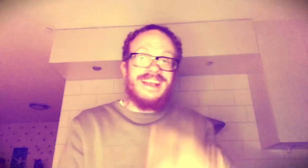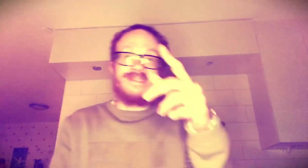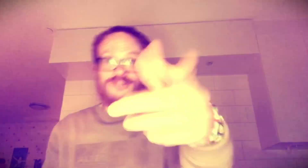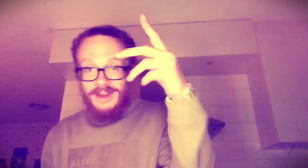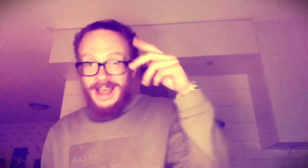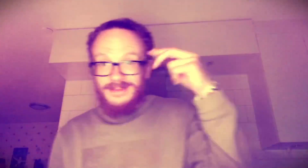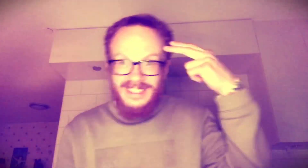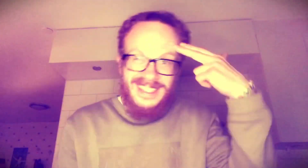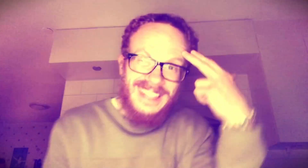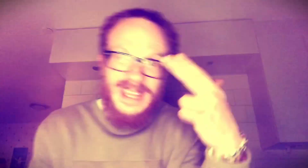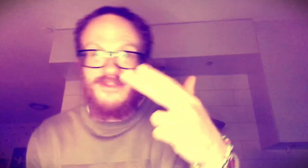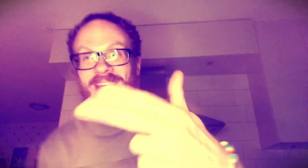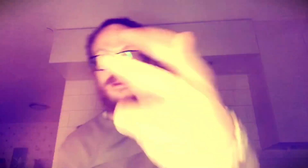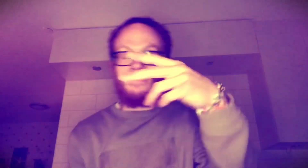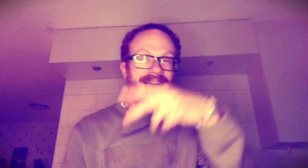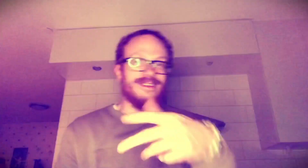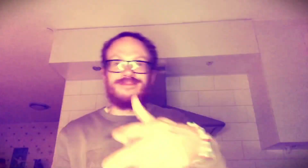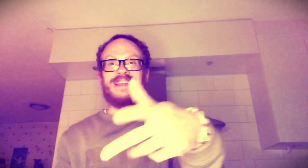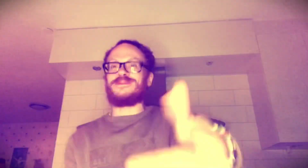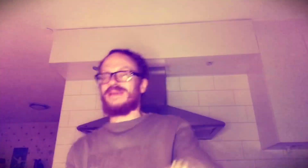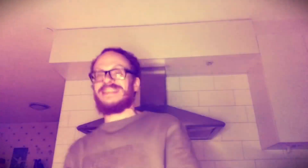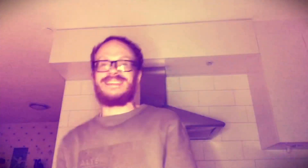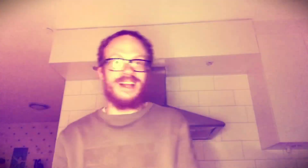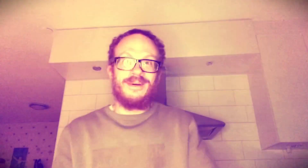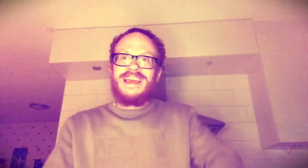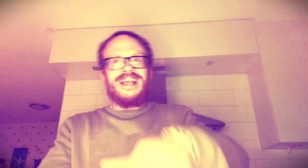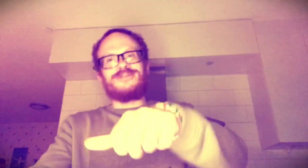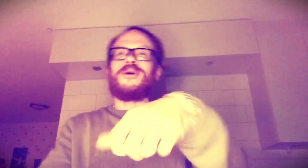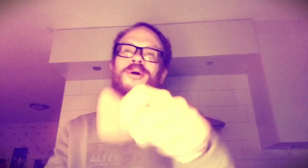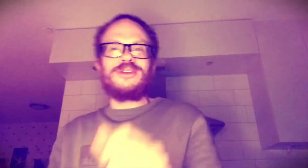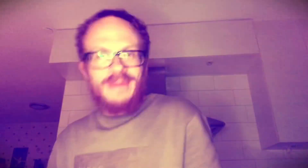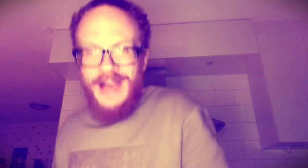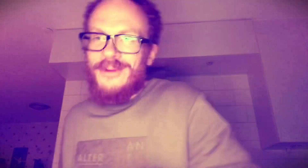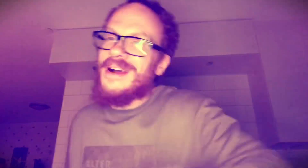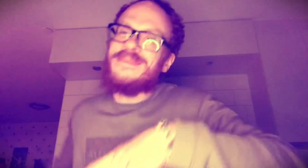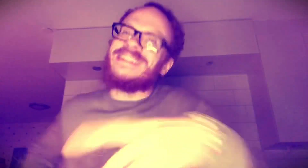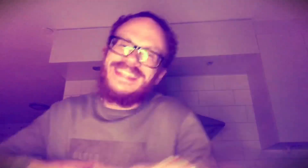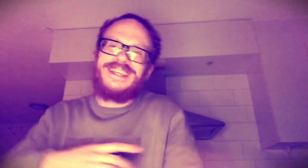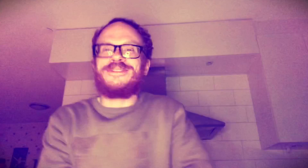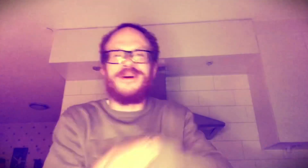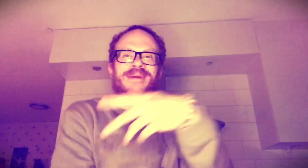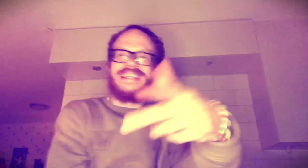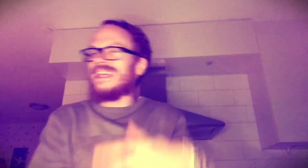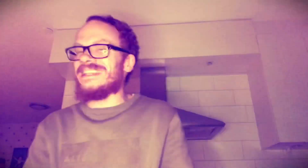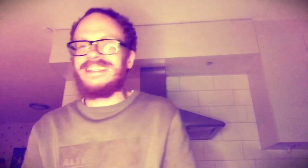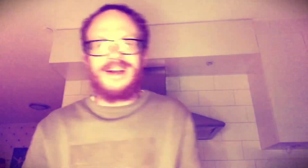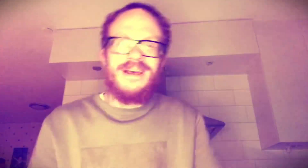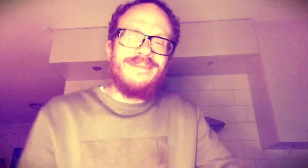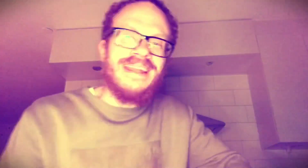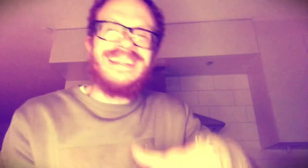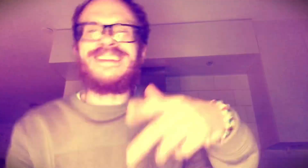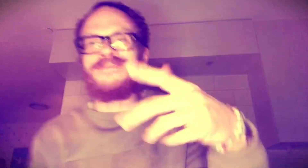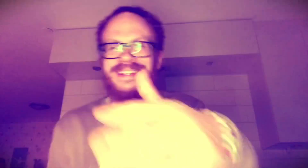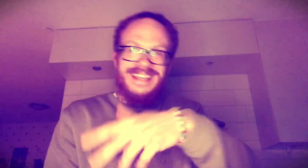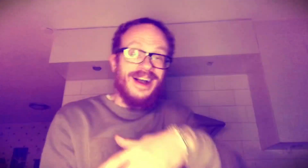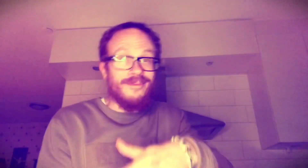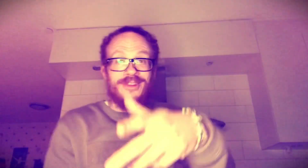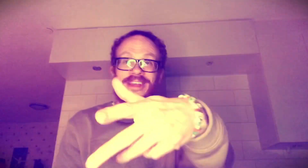I subscribe to the same frame of mine and raise biggie up Extra horsepower, I be getting on my giddy up Penny of my time worth like